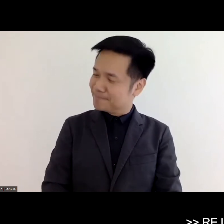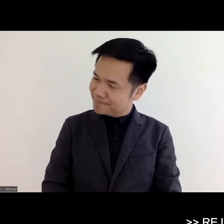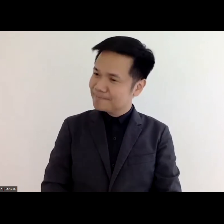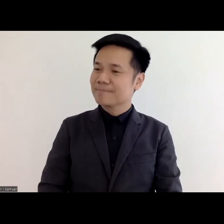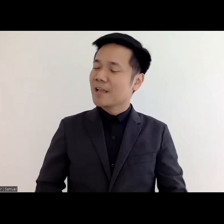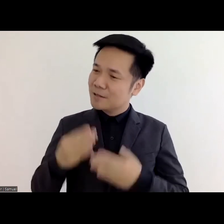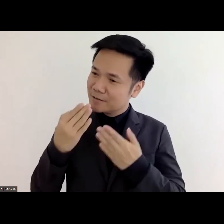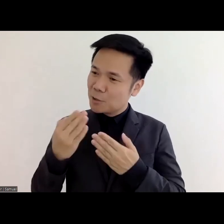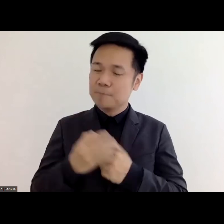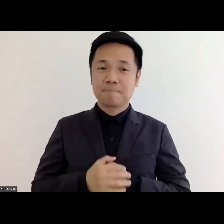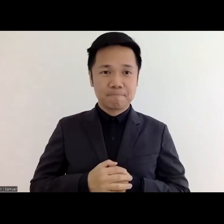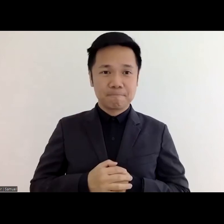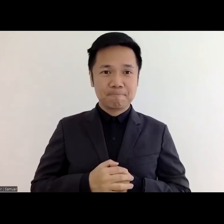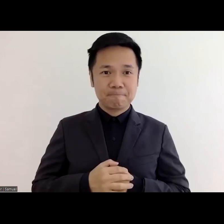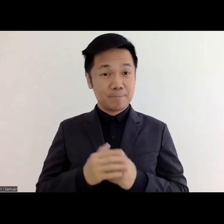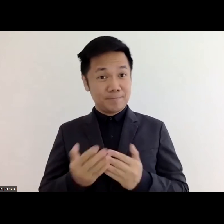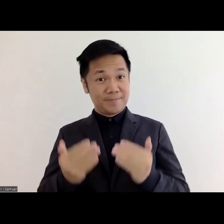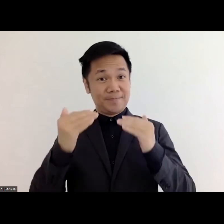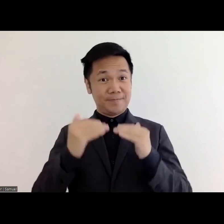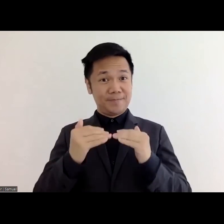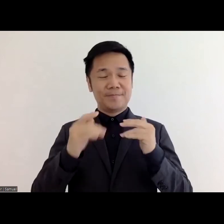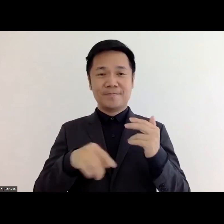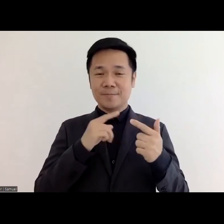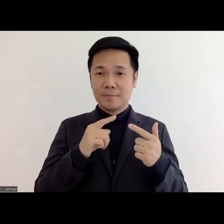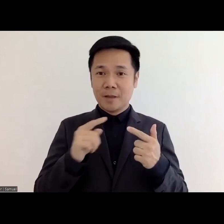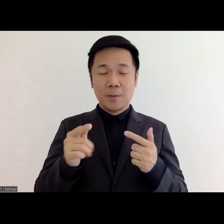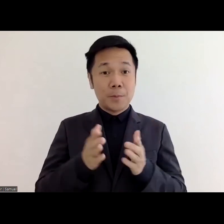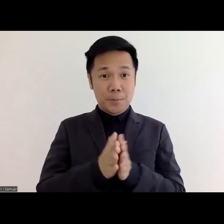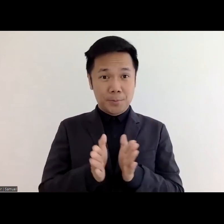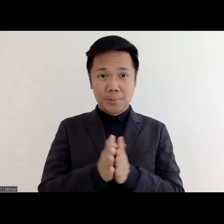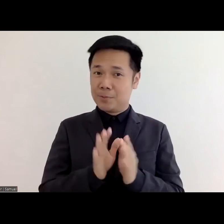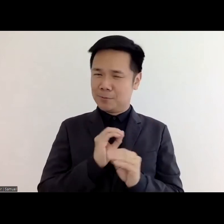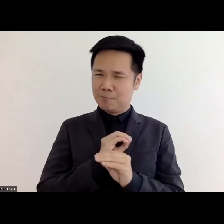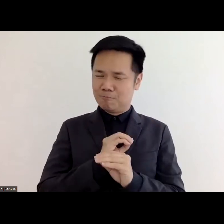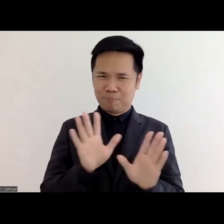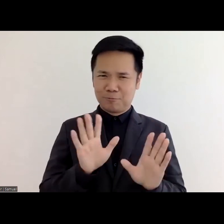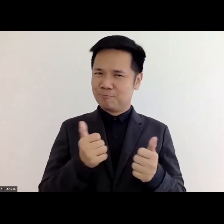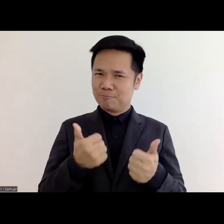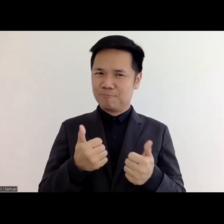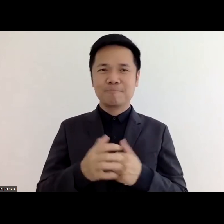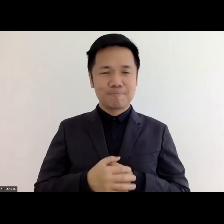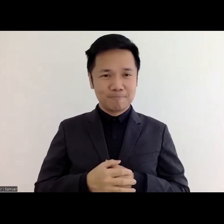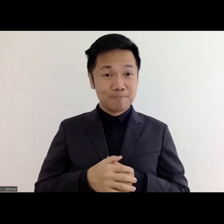uh i think uh you responded nicely to the question anyone